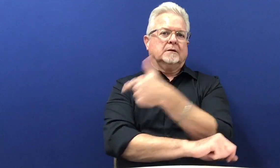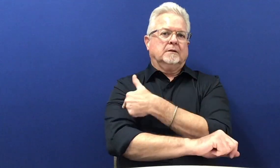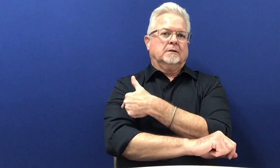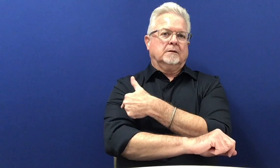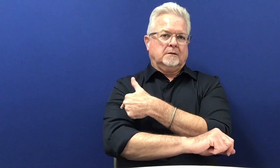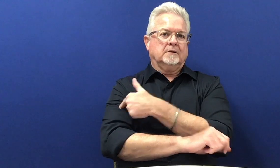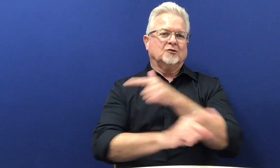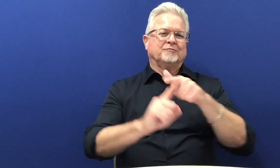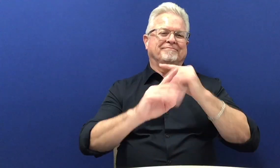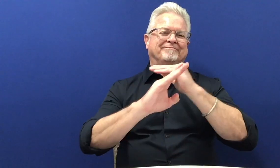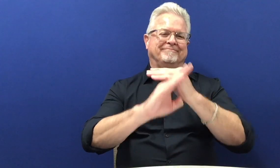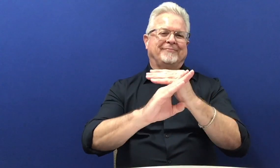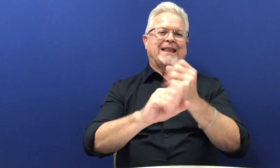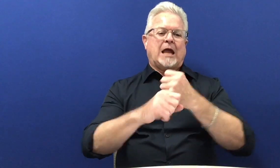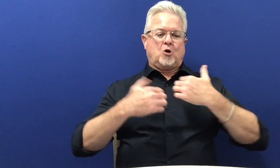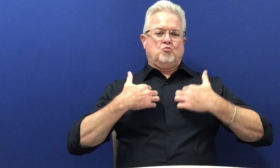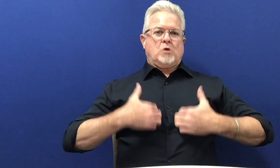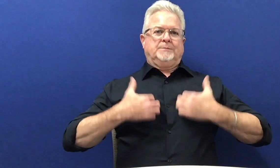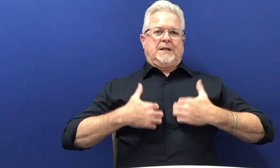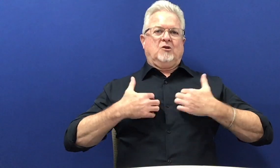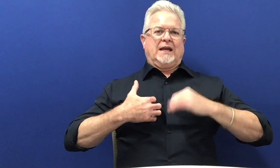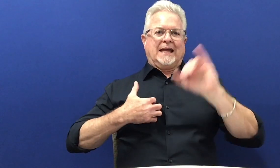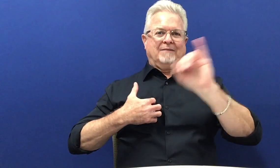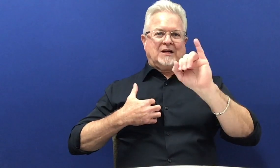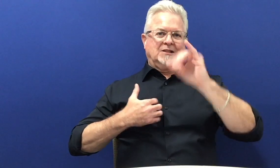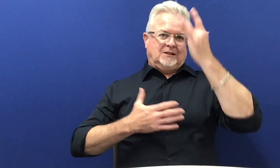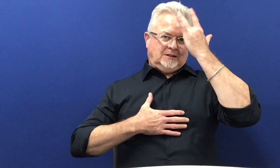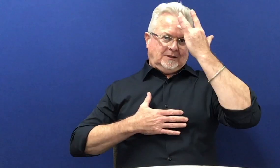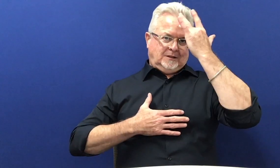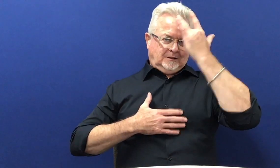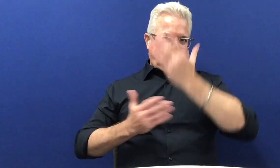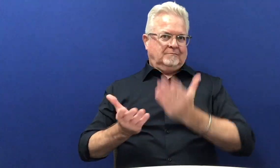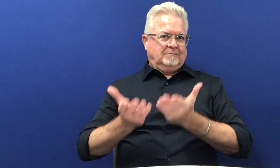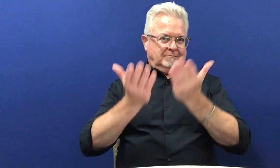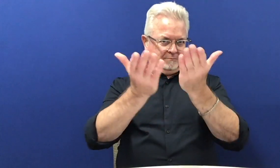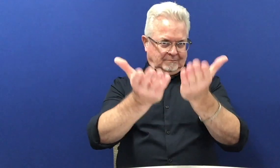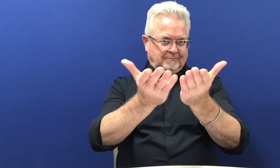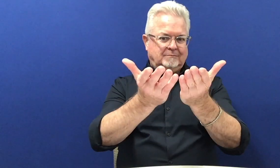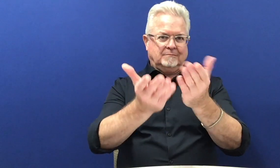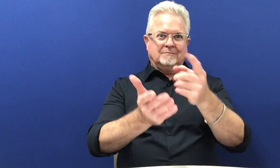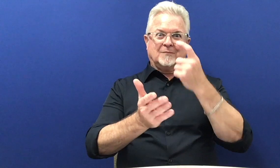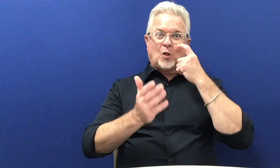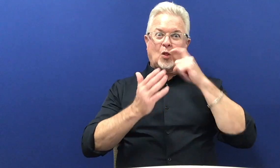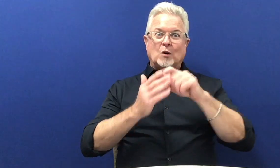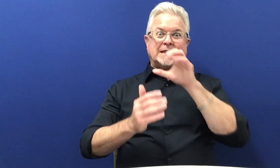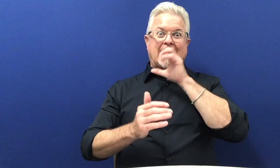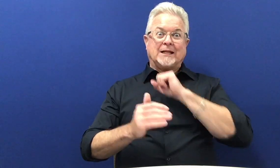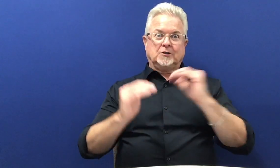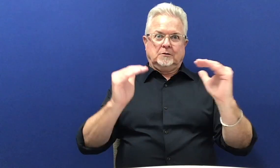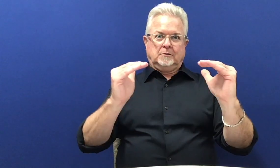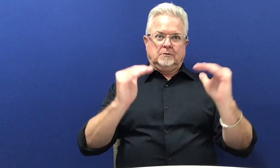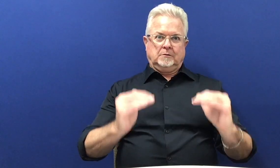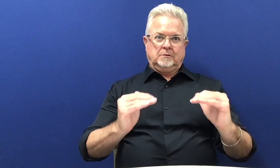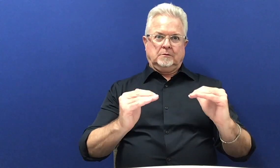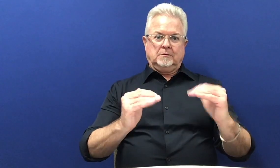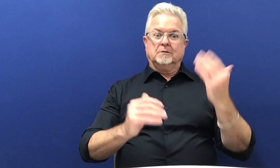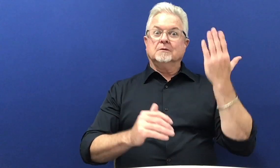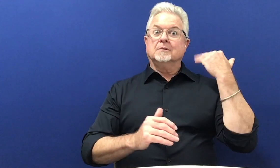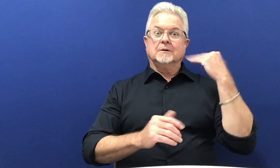RSV vaccine to prevent a respiratory infection. You might have noticed that they're